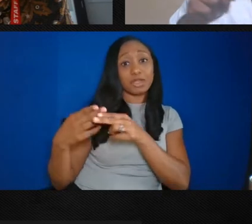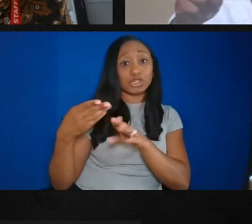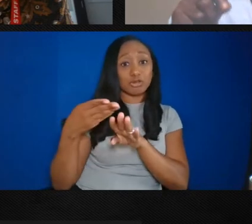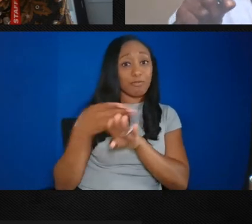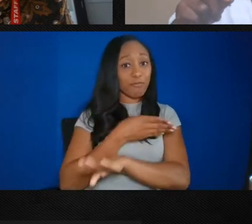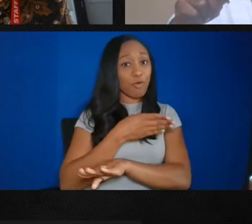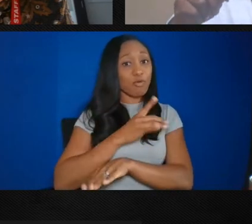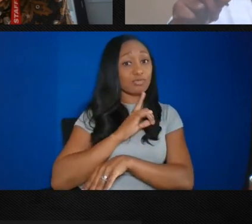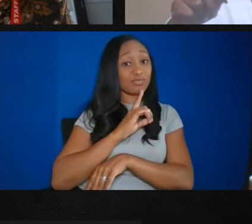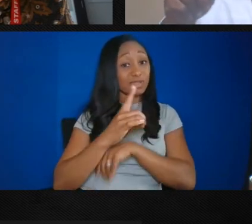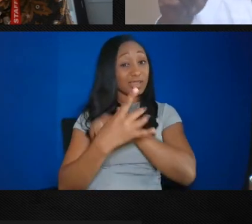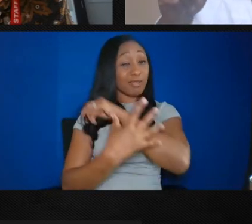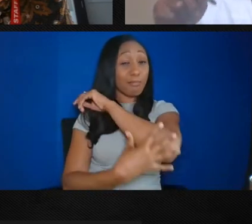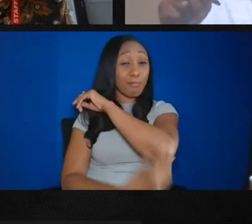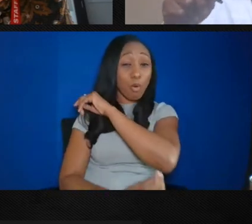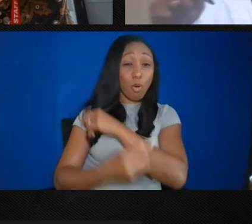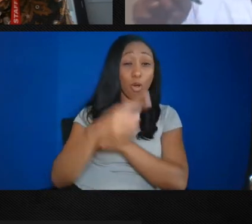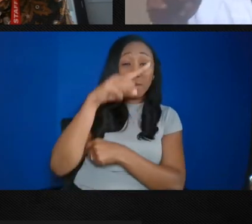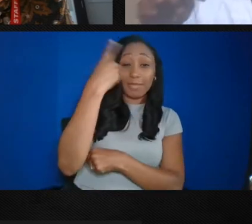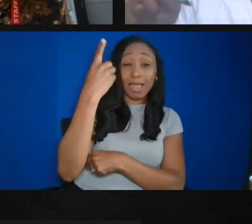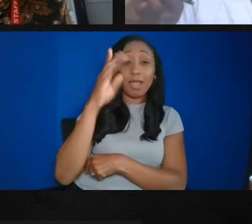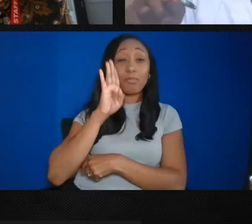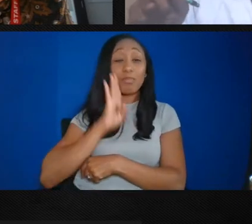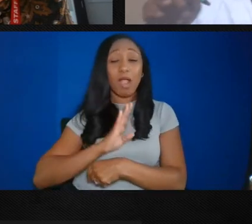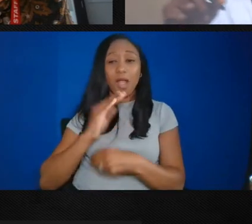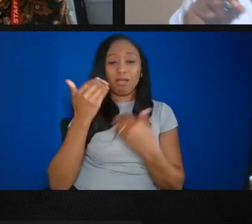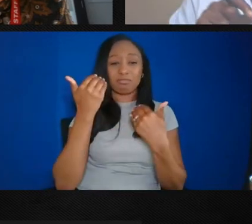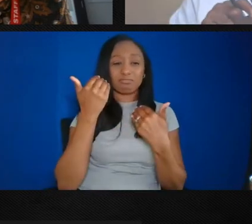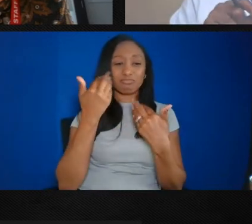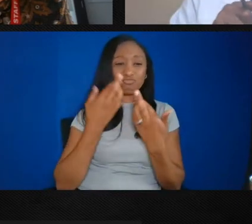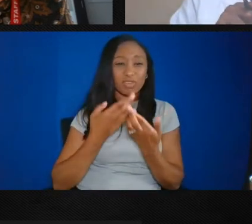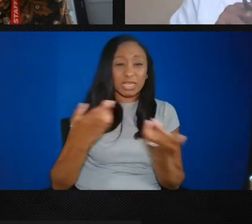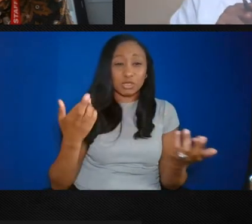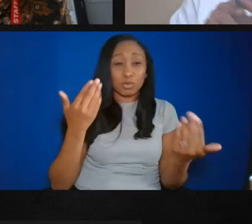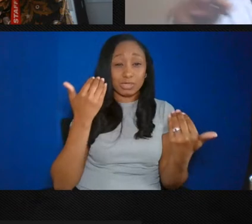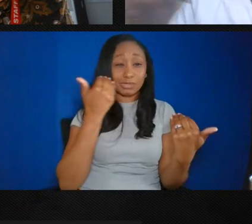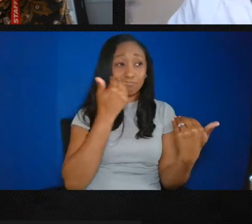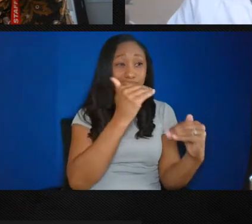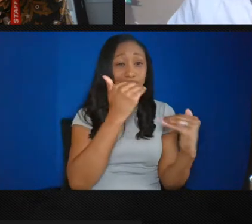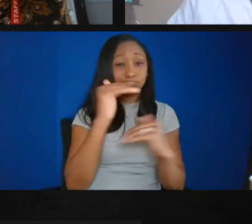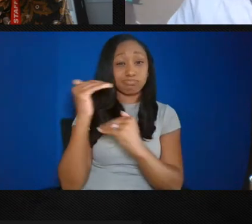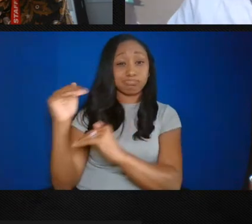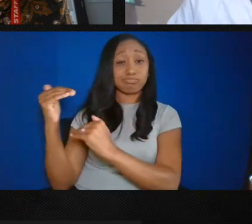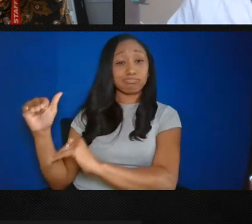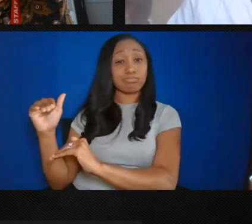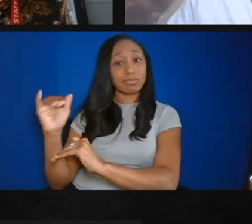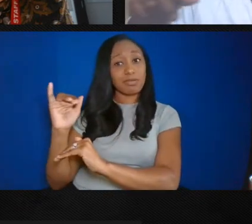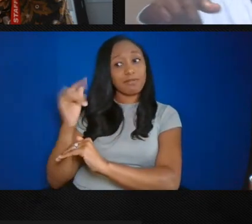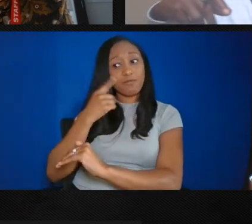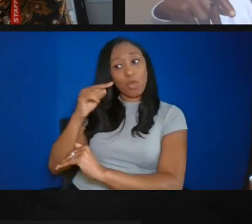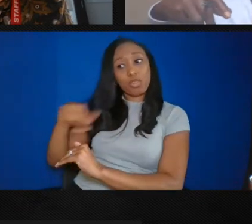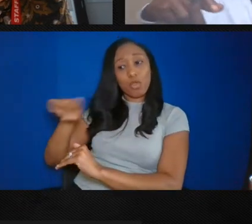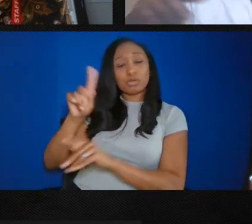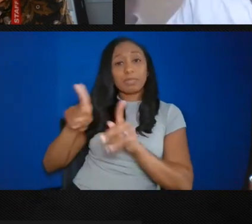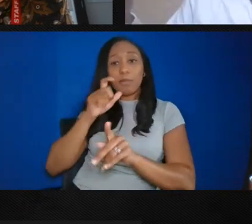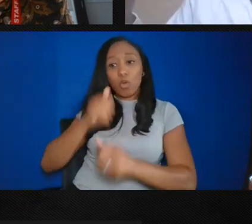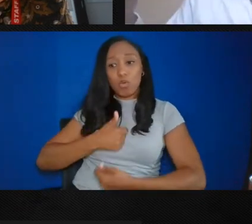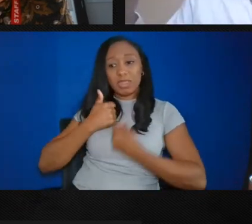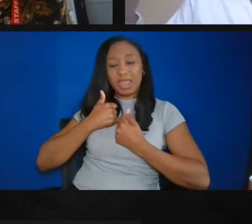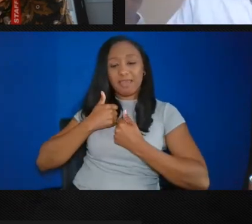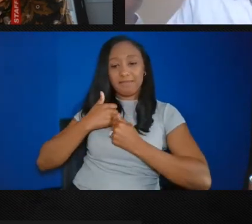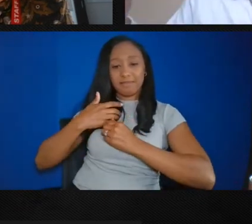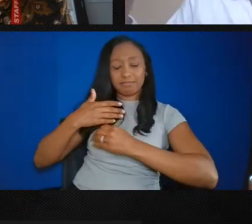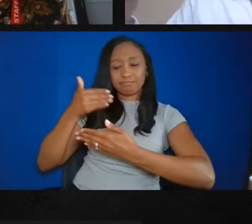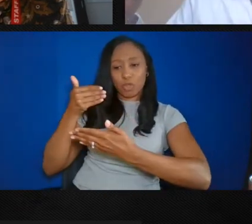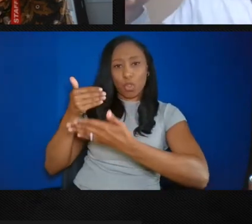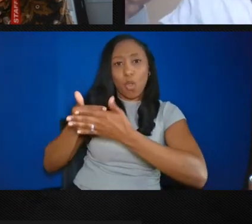it was poor black, brown, and limited resource people that lived on the water's edge. We didn't have water and